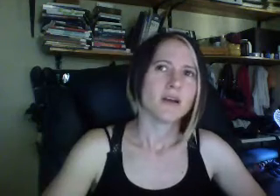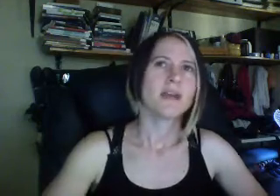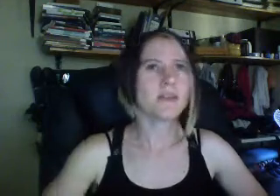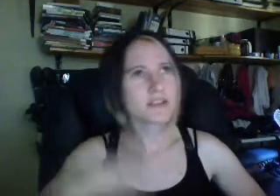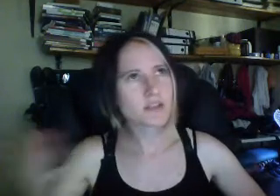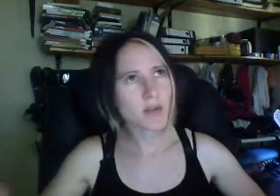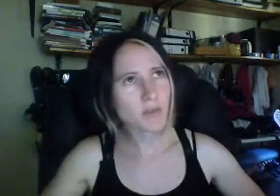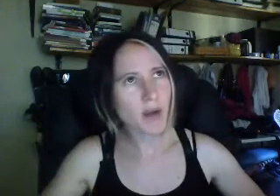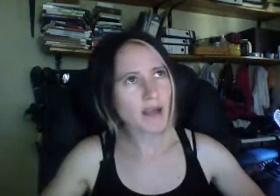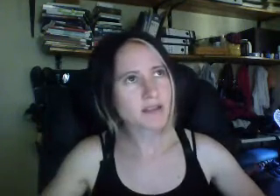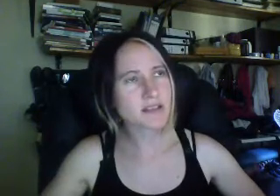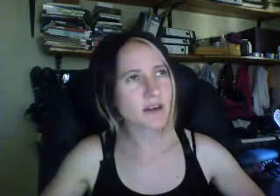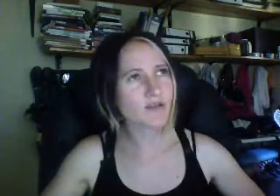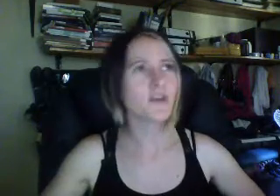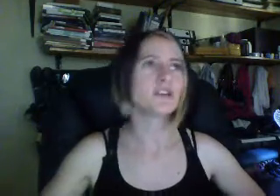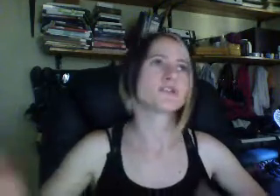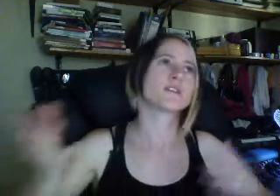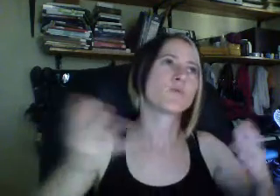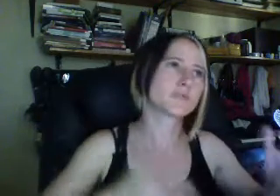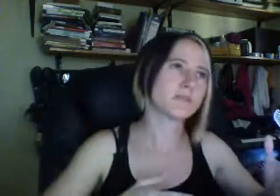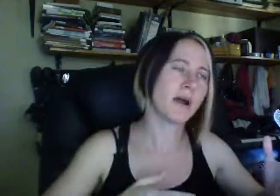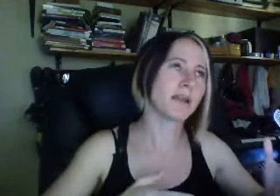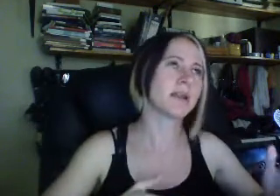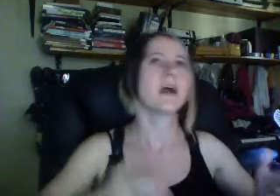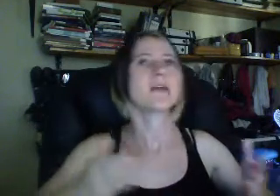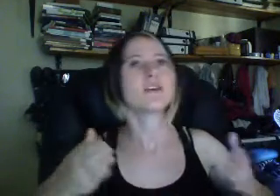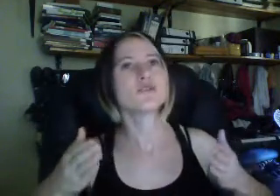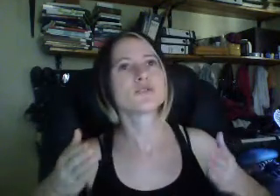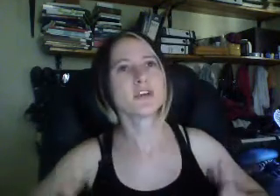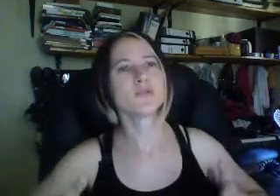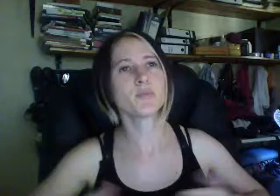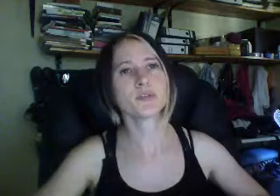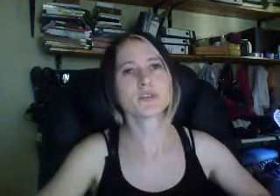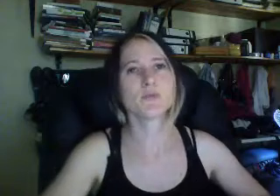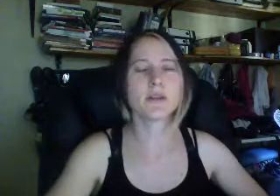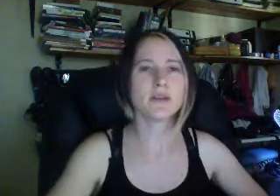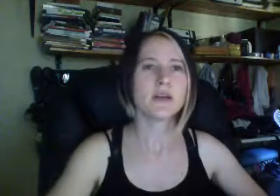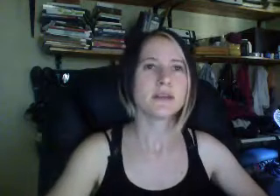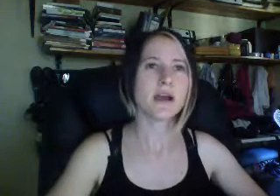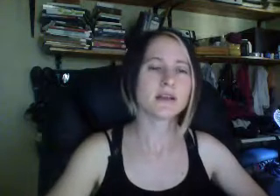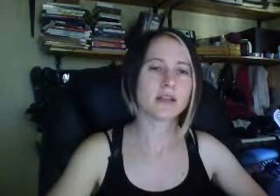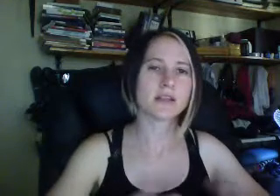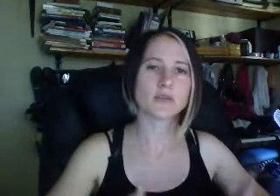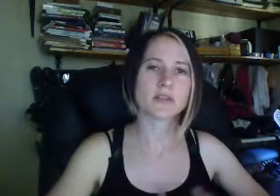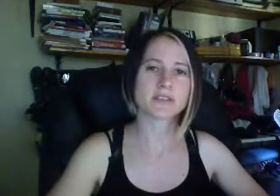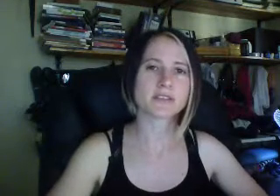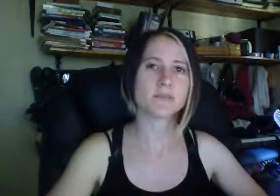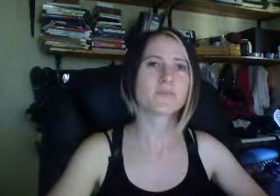And then there's the people buying the stuff. So there's all this money. And then you say to a person when they're young, and they're entering the system,